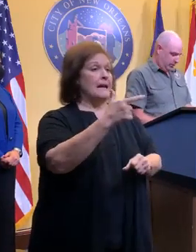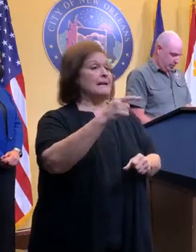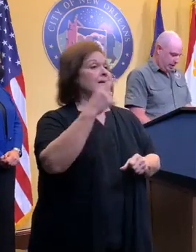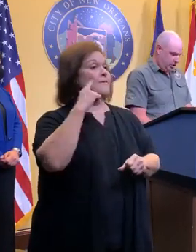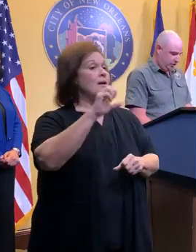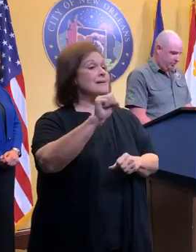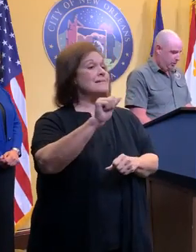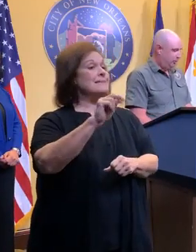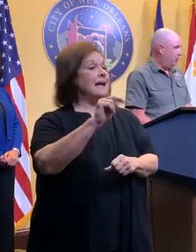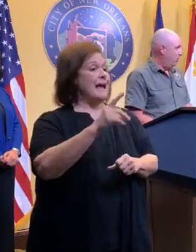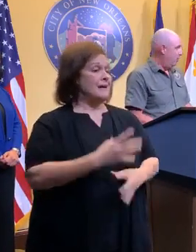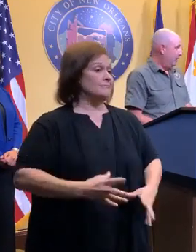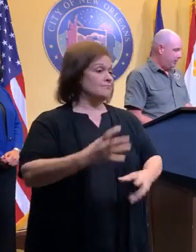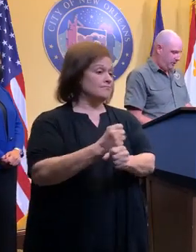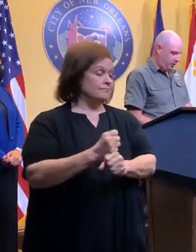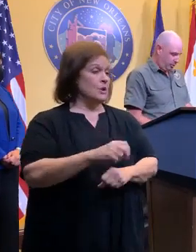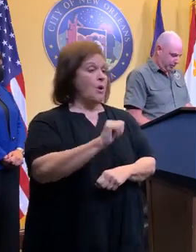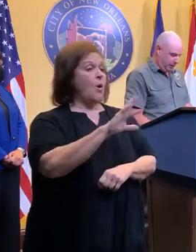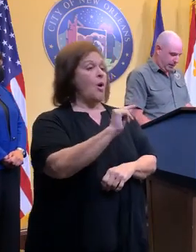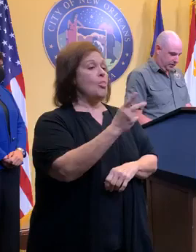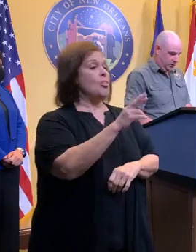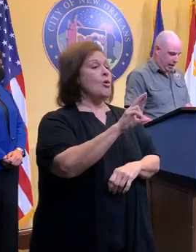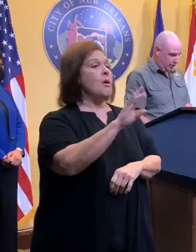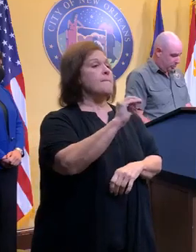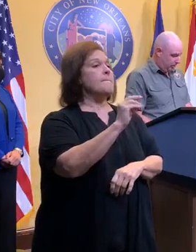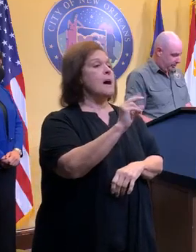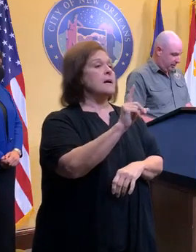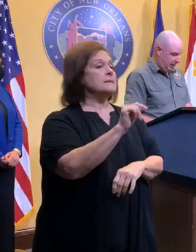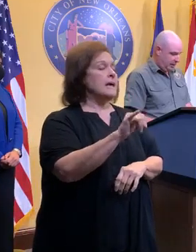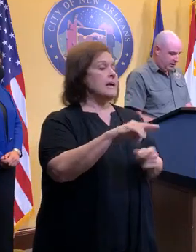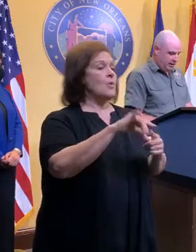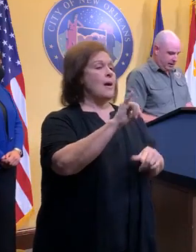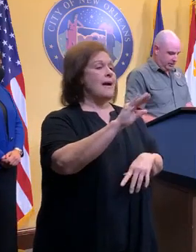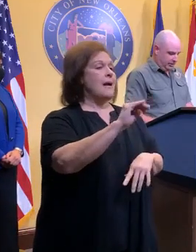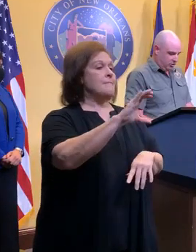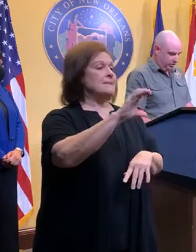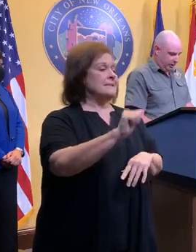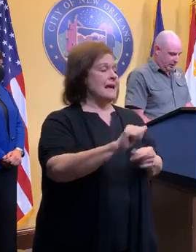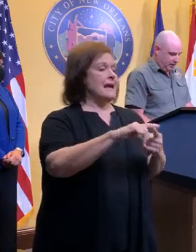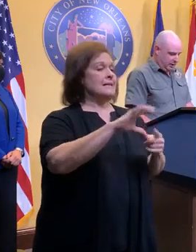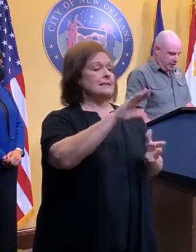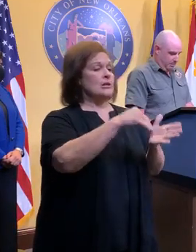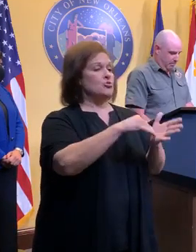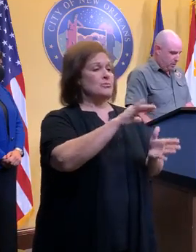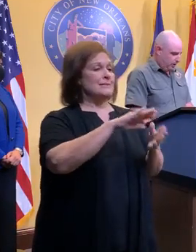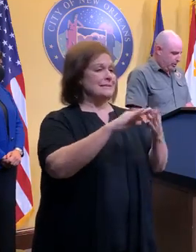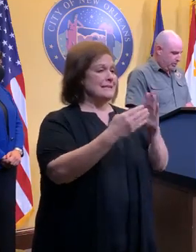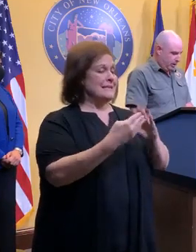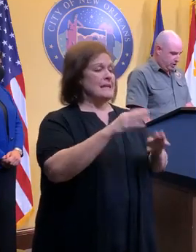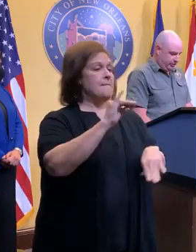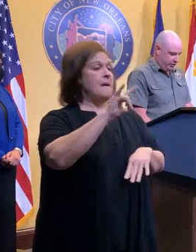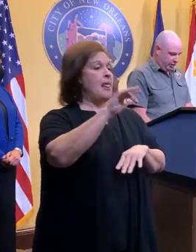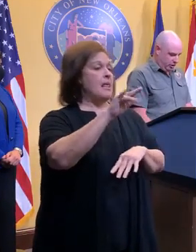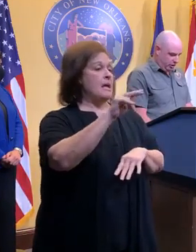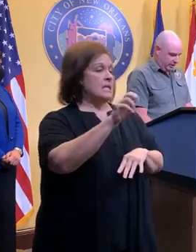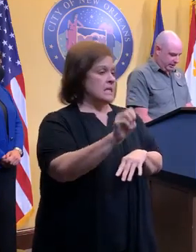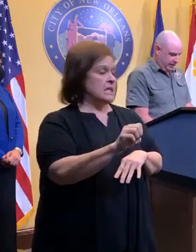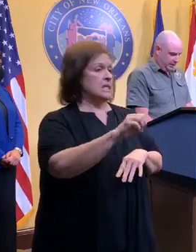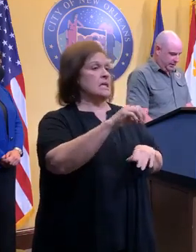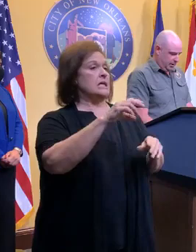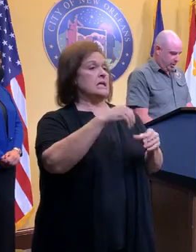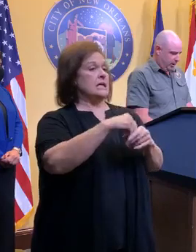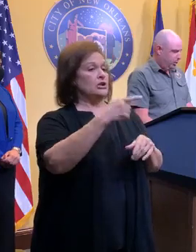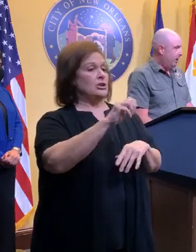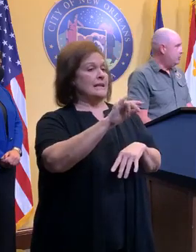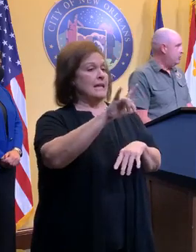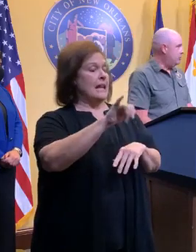to get some sand at the locations. There was the Arthur Mondays Center on the West Bank, Dryad YMCA in Central City, Millley Recreation Center in